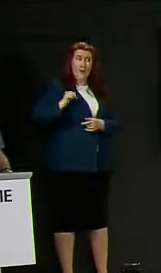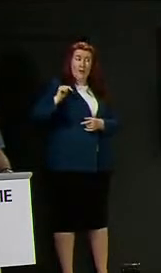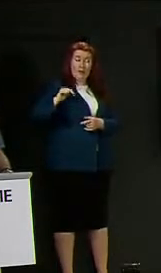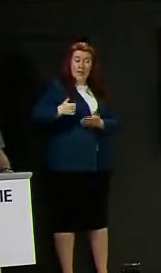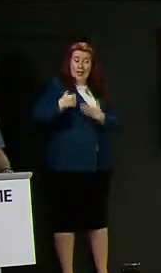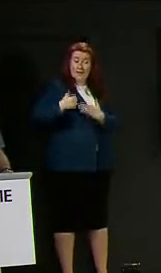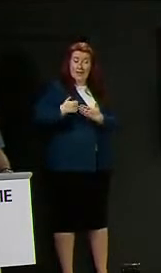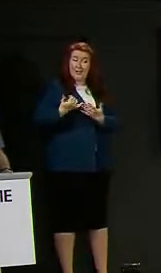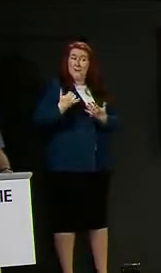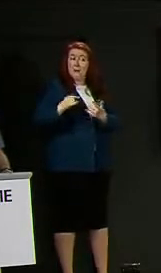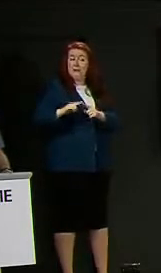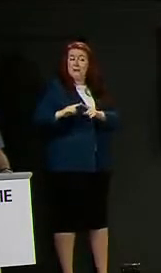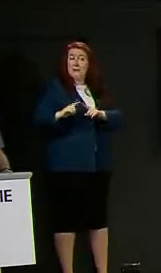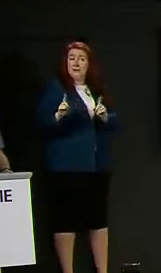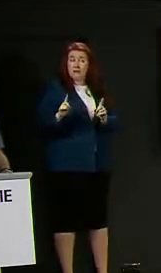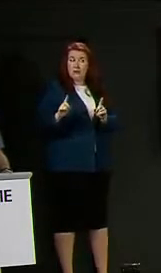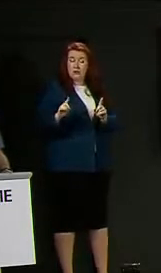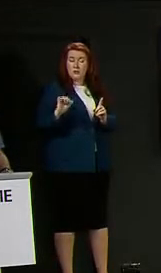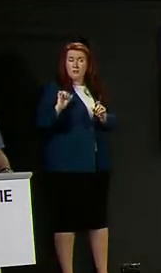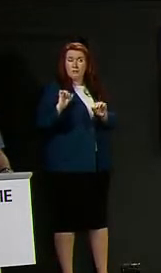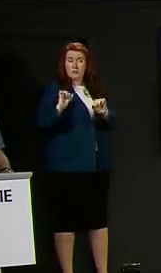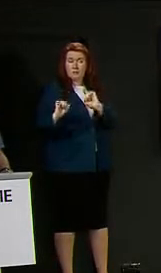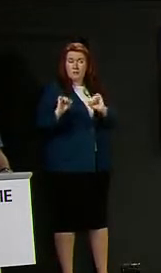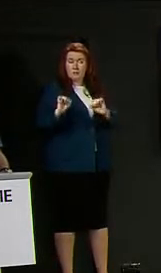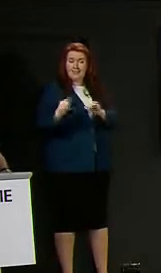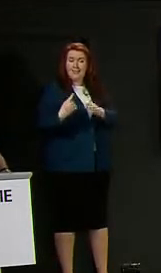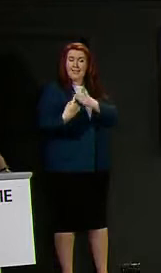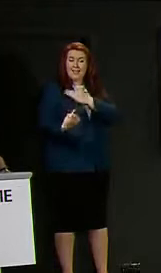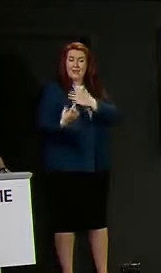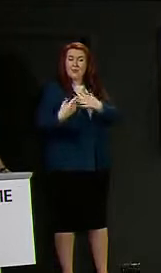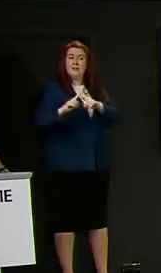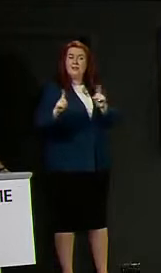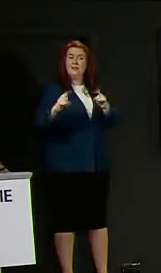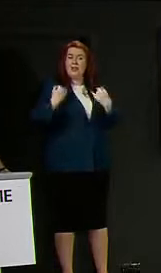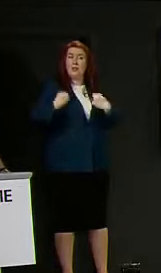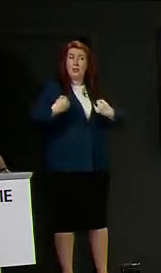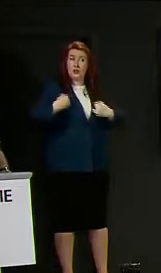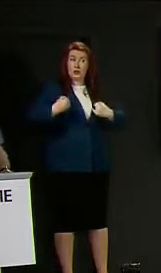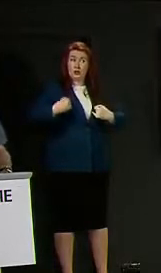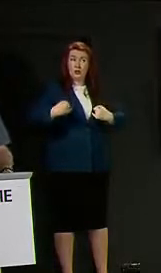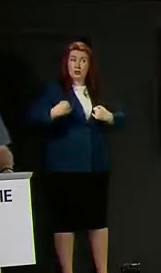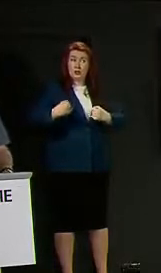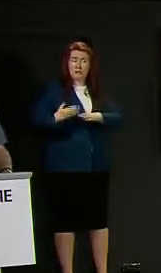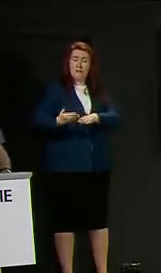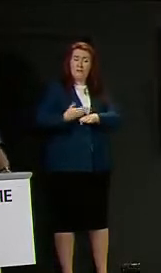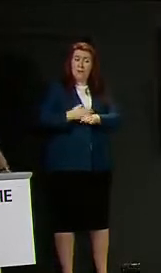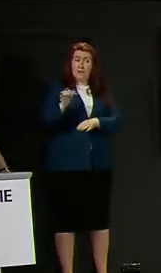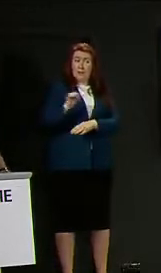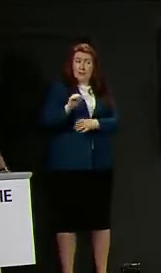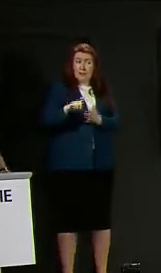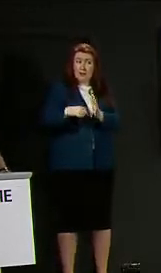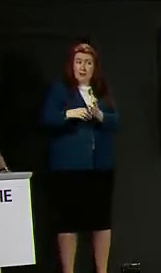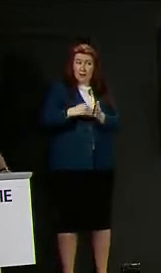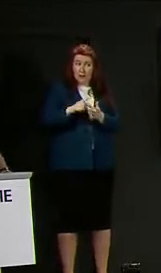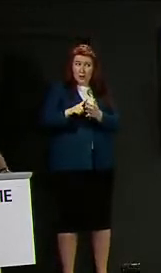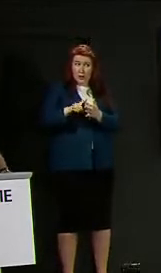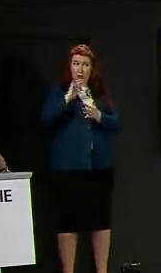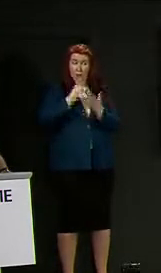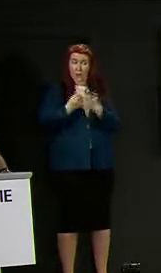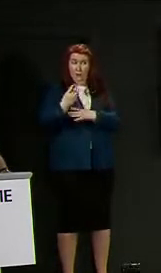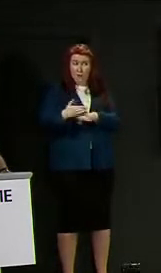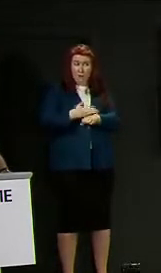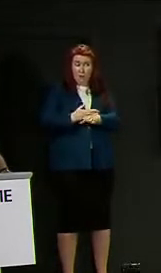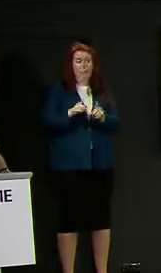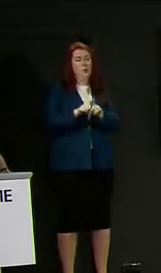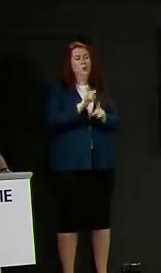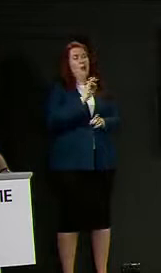advice might vary for individuals with different conditions before the 16th of June and can I also ask